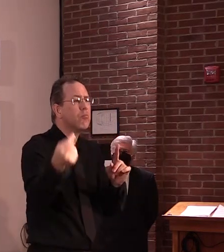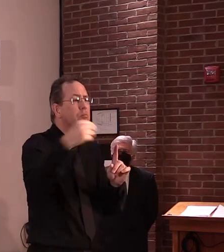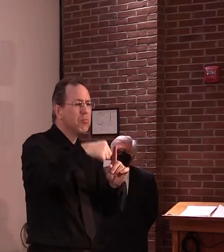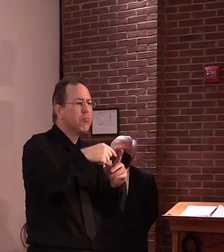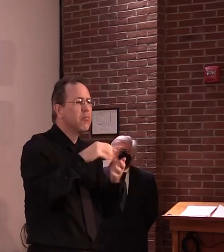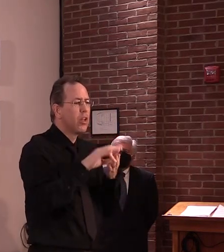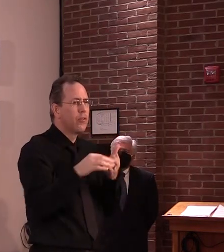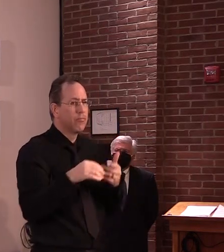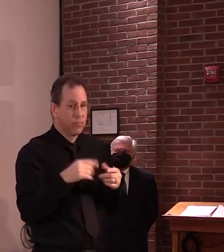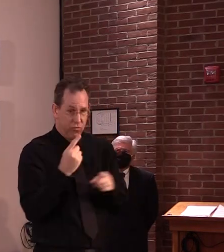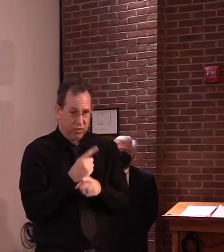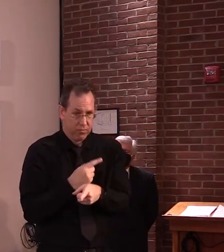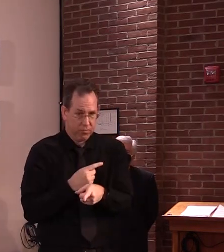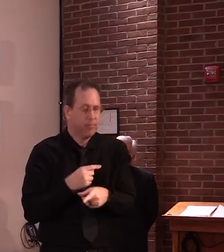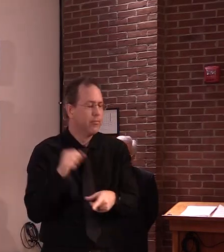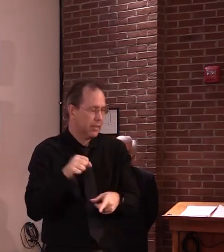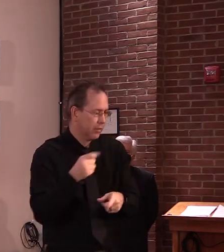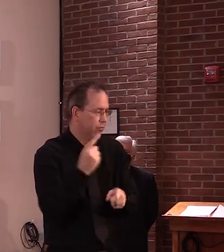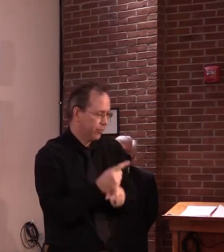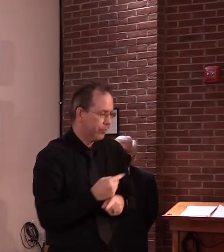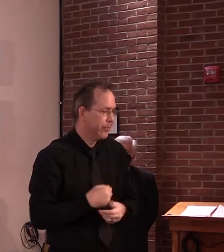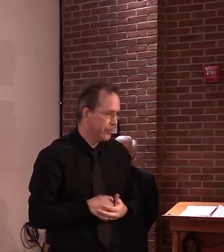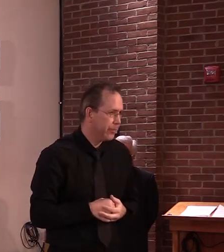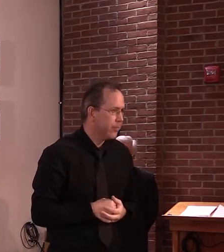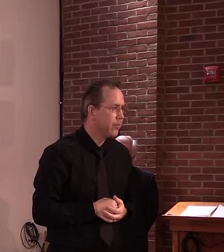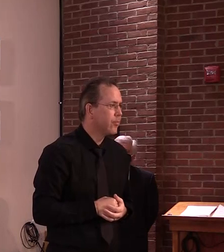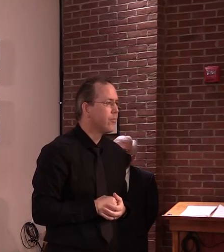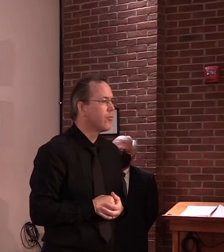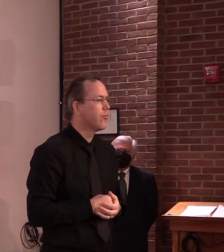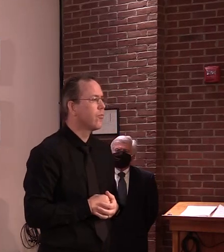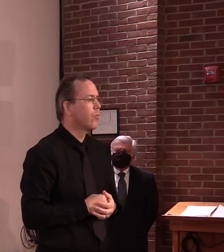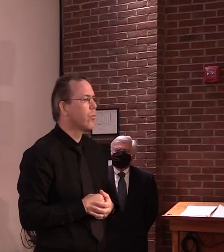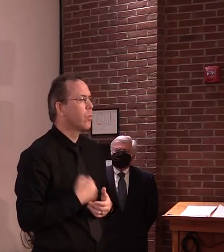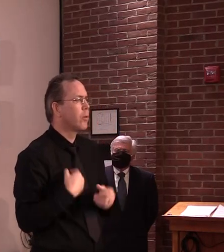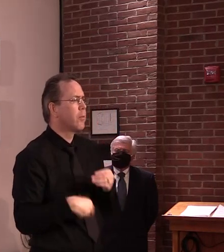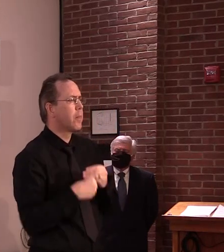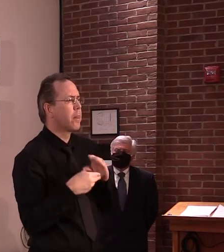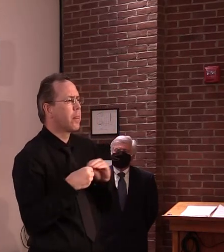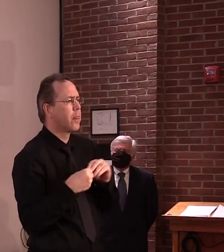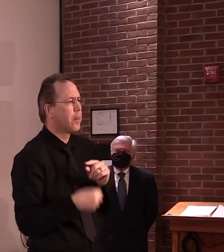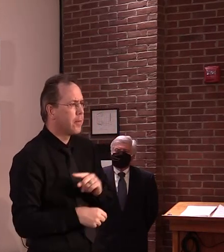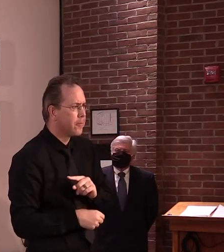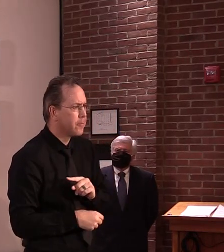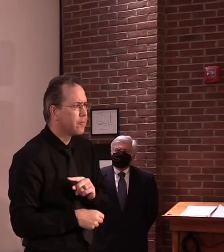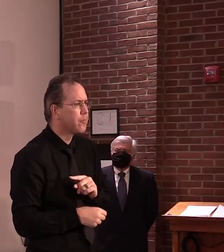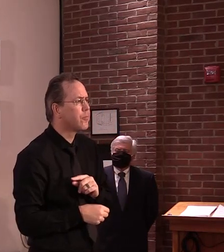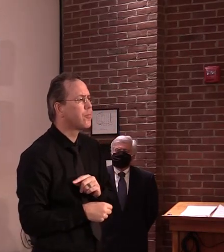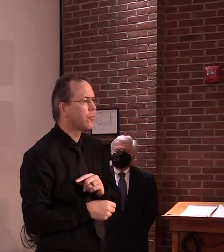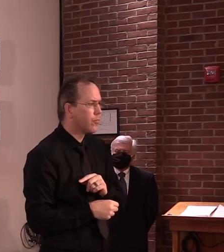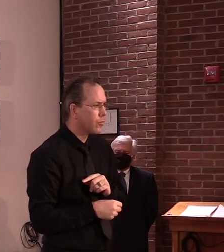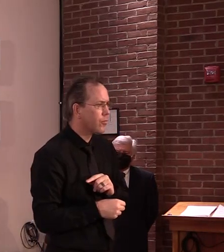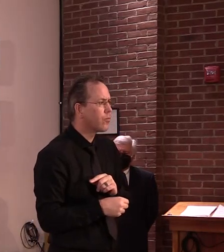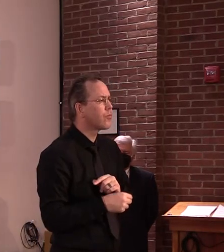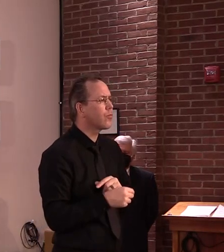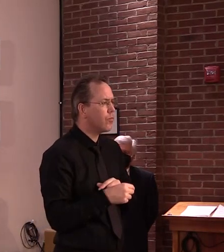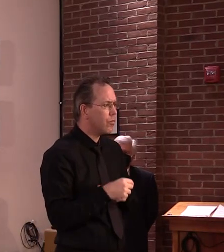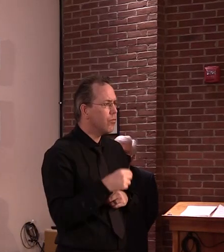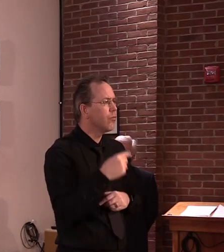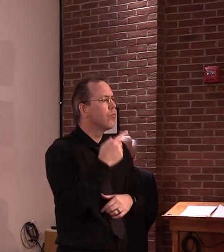double check on what you just said. So, if somebody is on a work crew construction company here temporarily